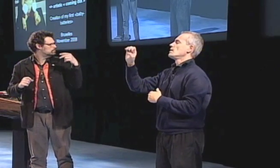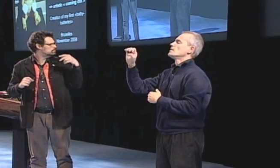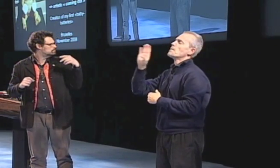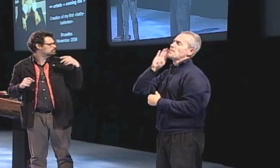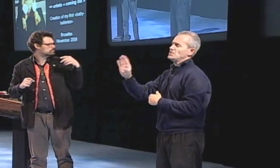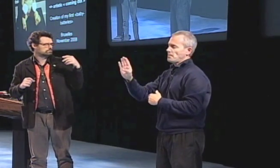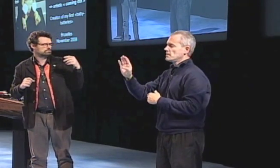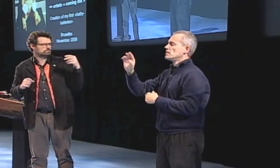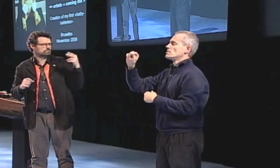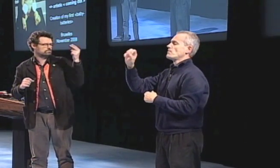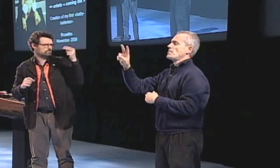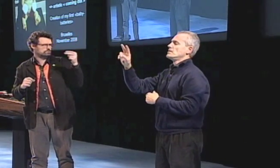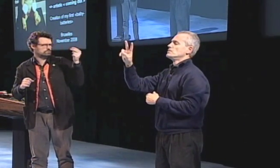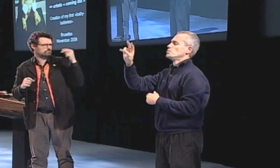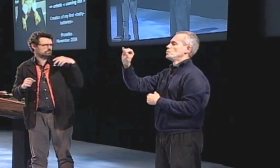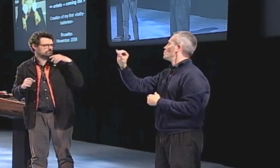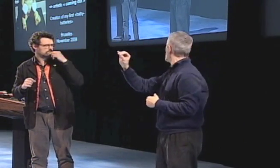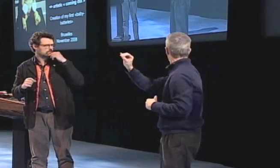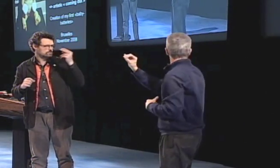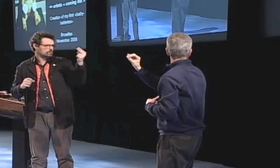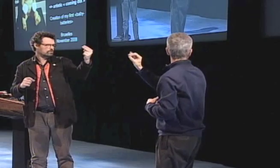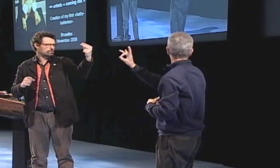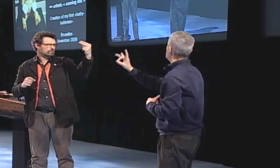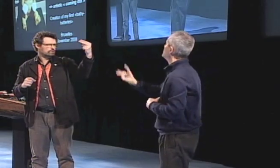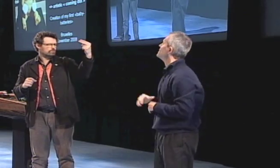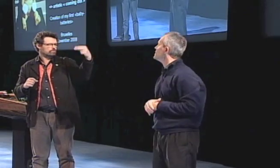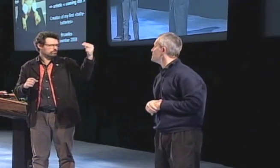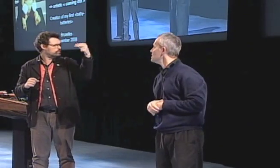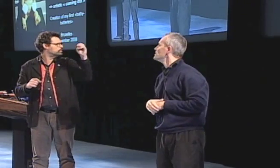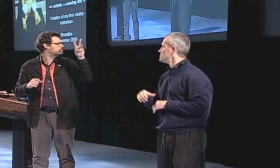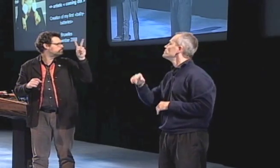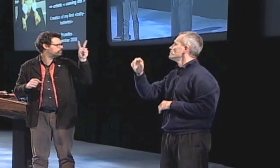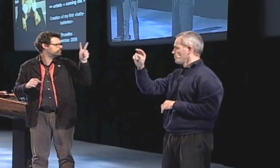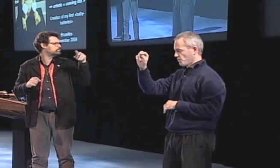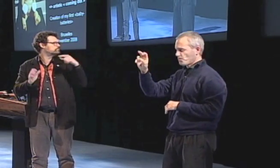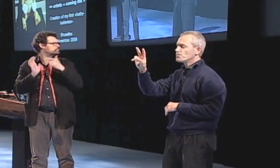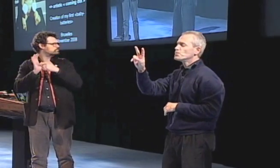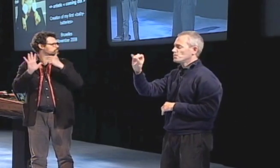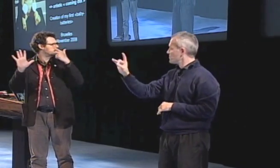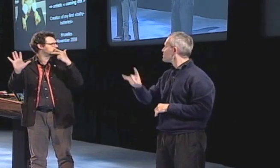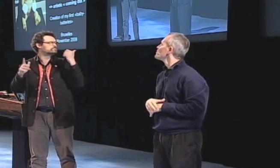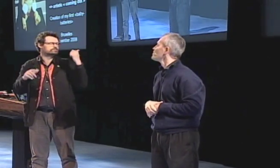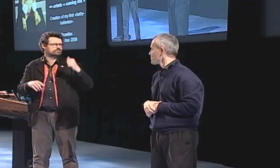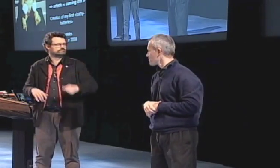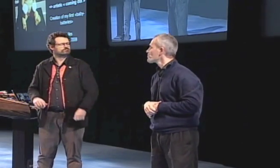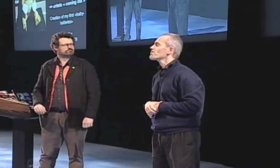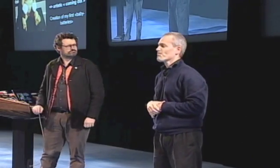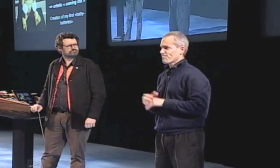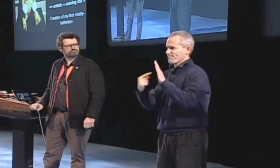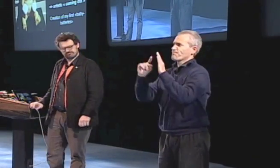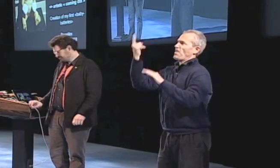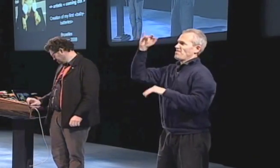I showed these, this electric piece at Bruxelles